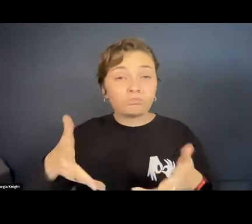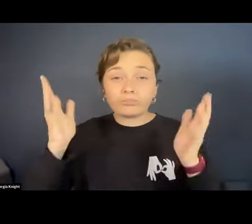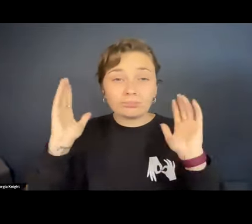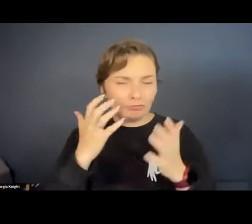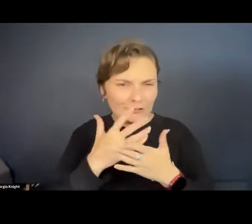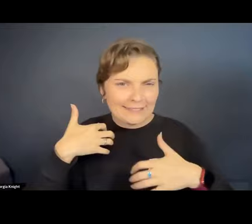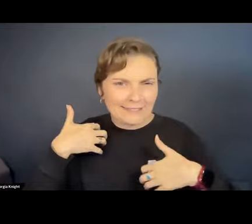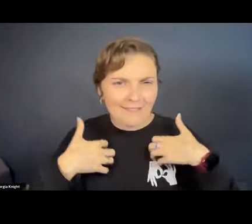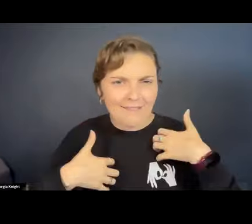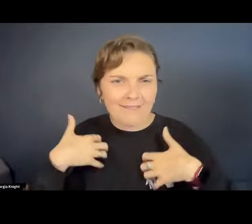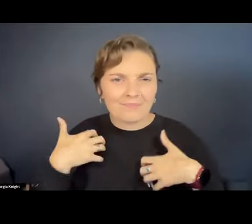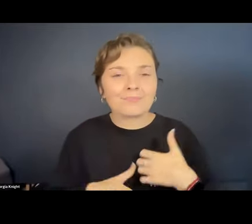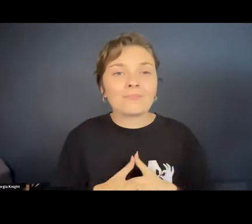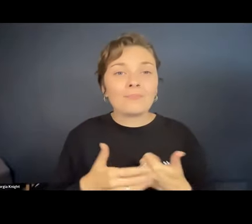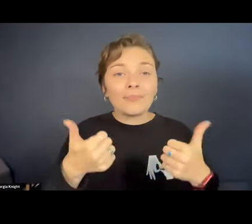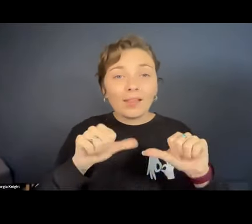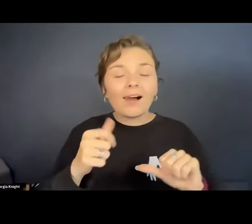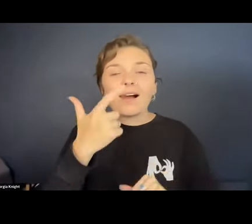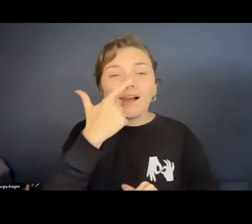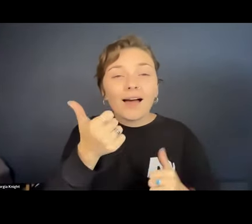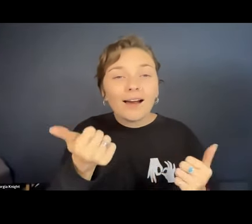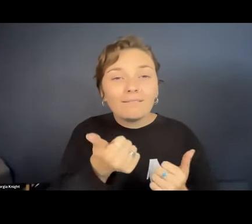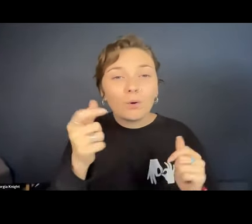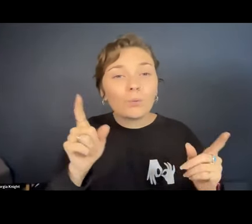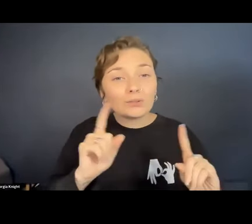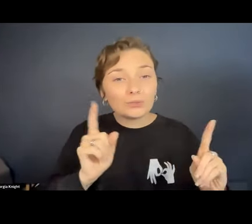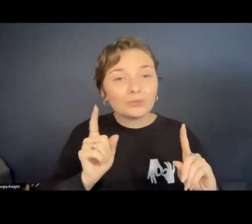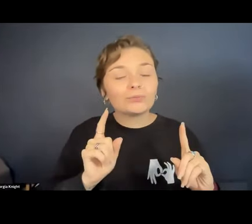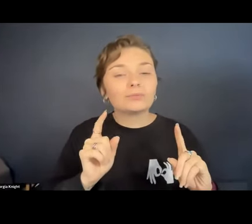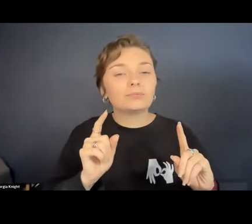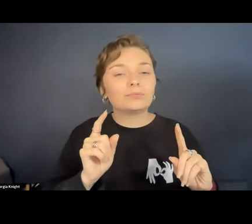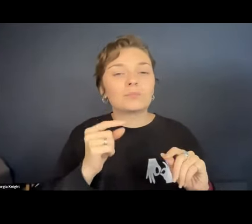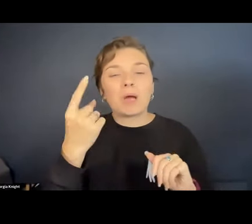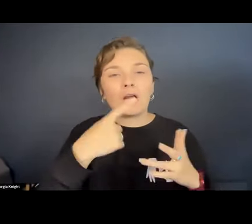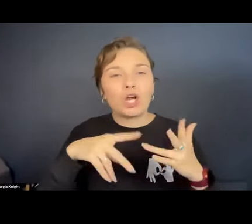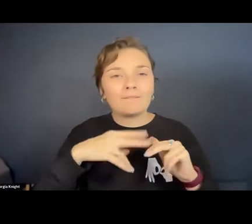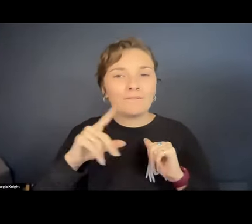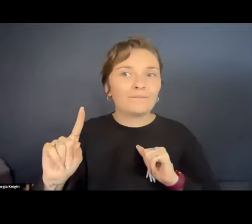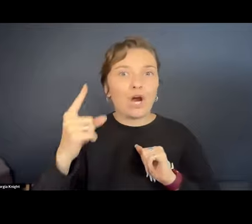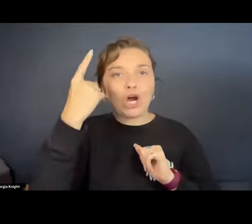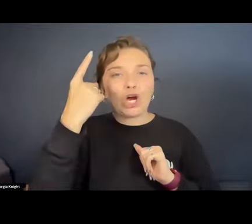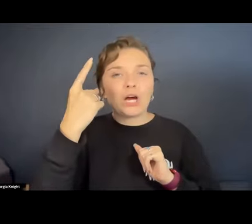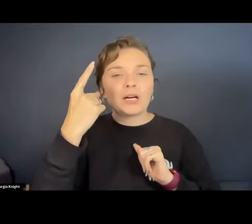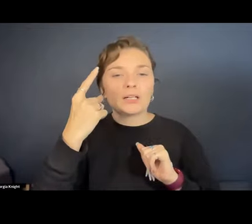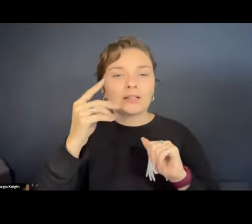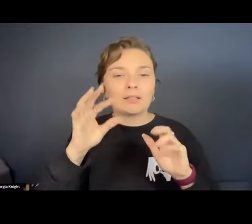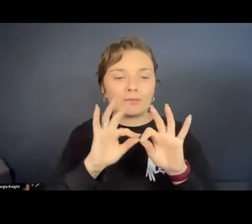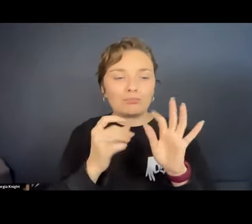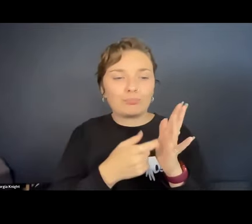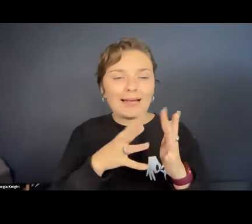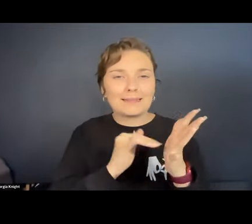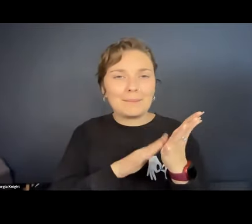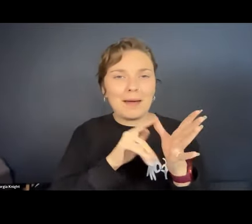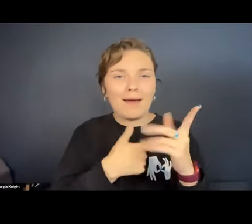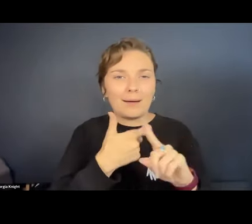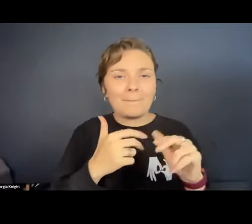really exciting. And then I was lucky enough to get one of the first actually Brownsmart build